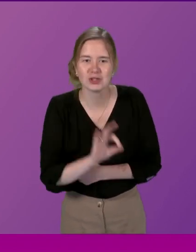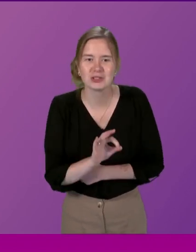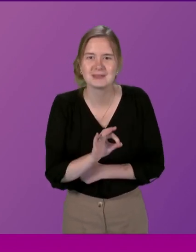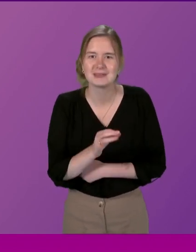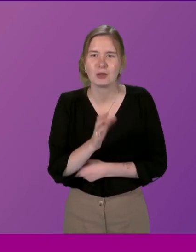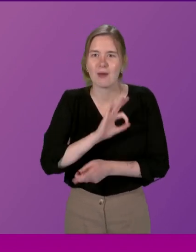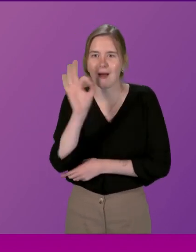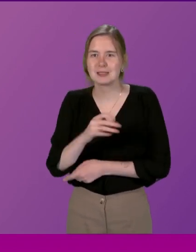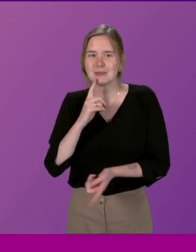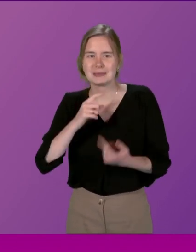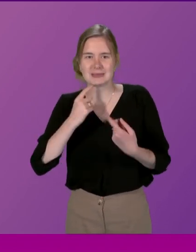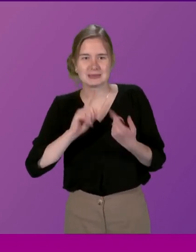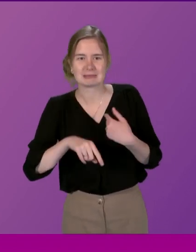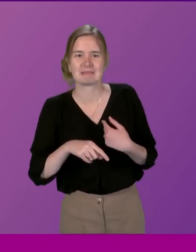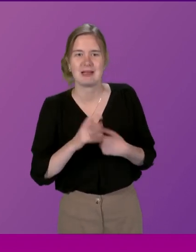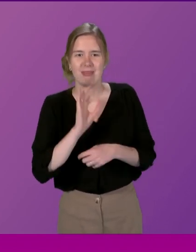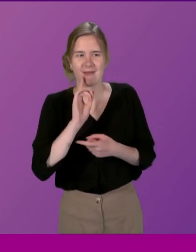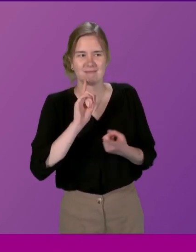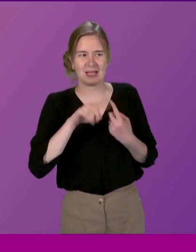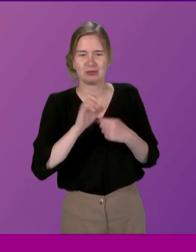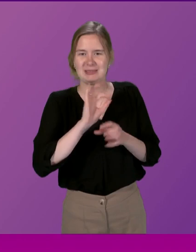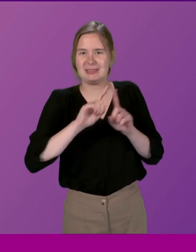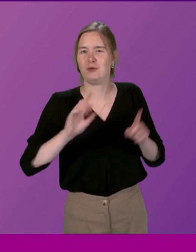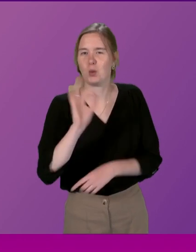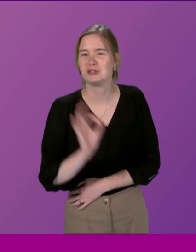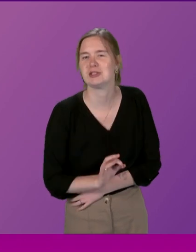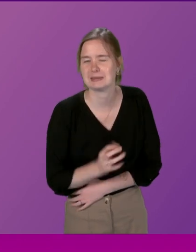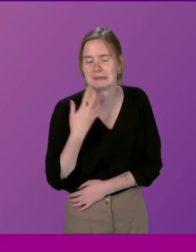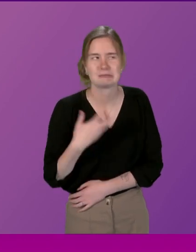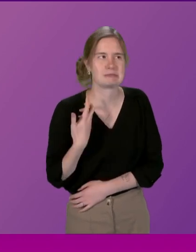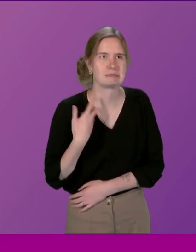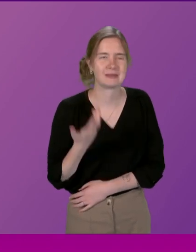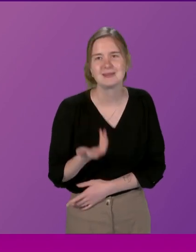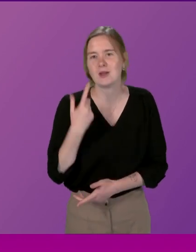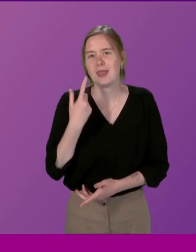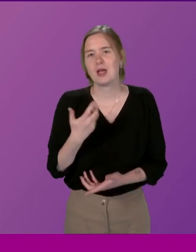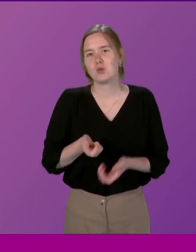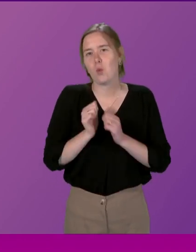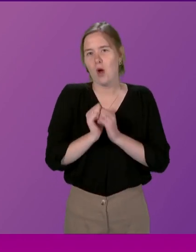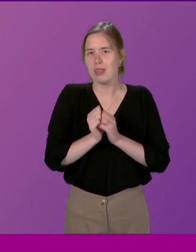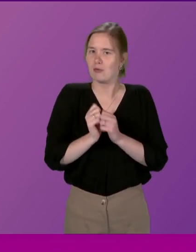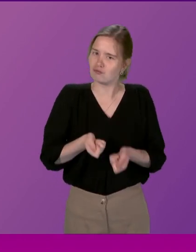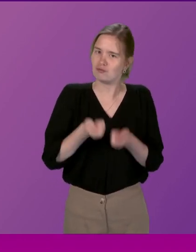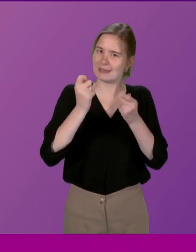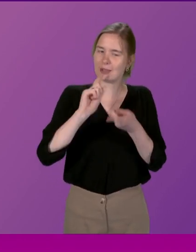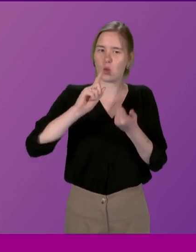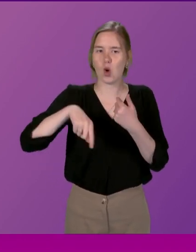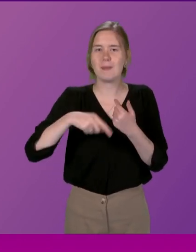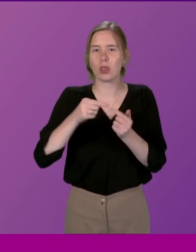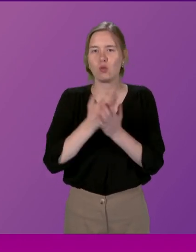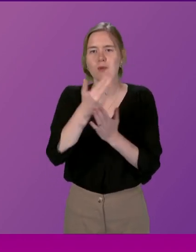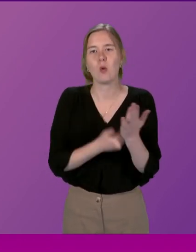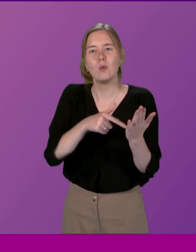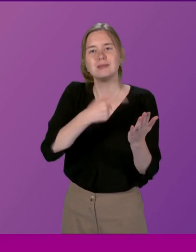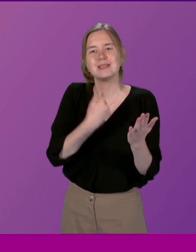think they're asking. They're answering a different question. And I do think it is worth highlighting the comment in the report,